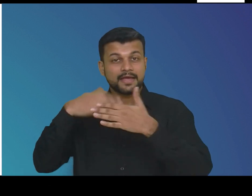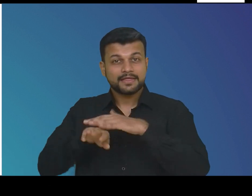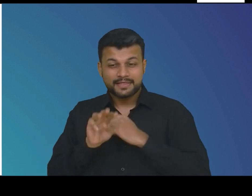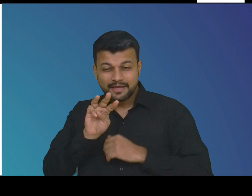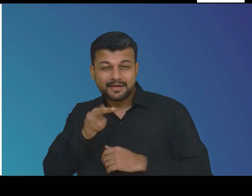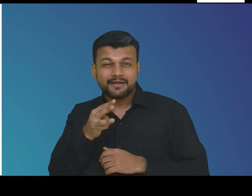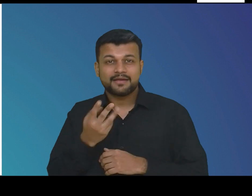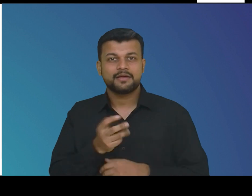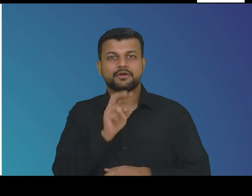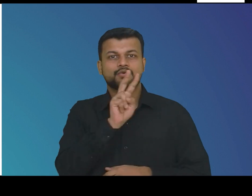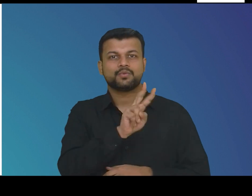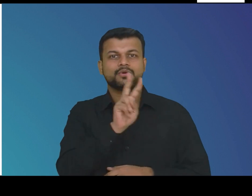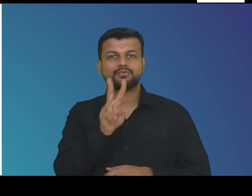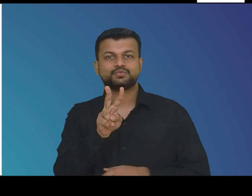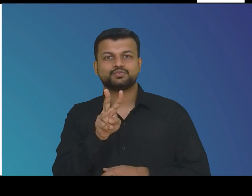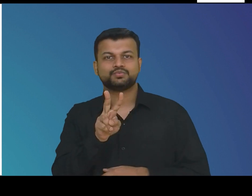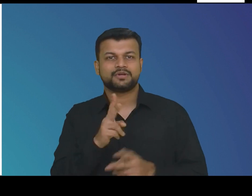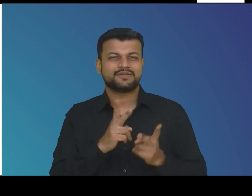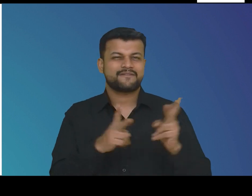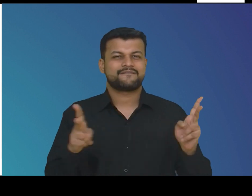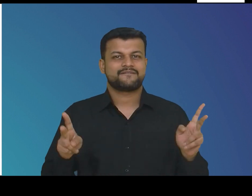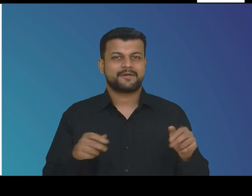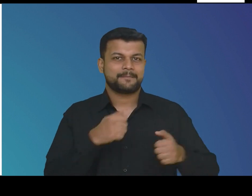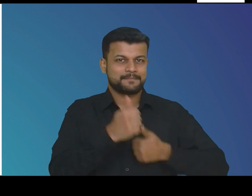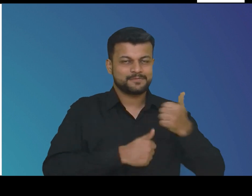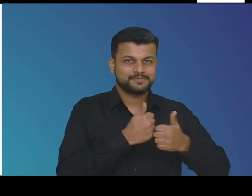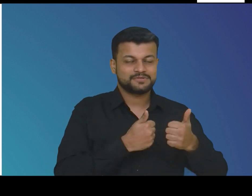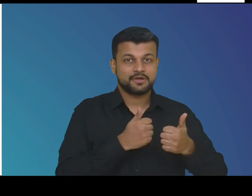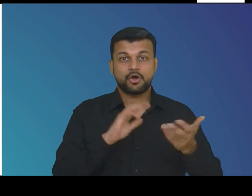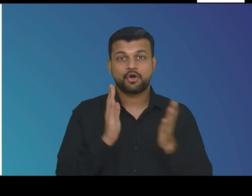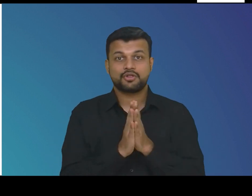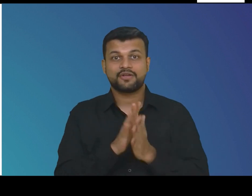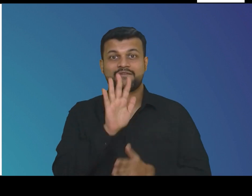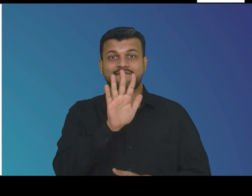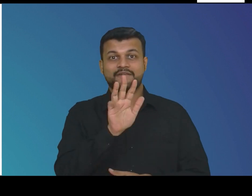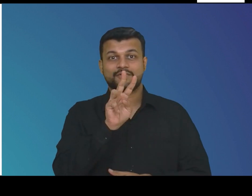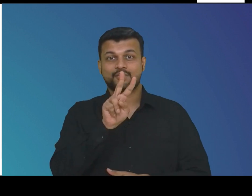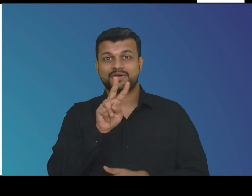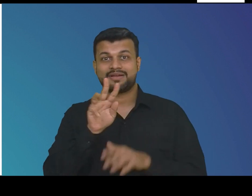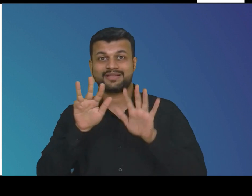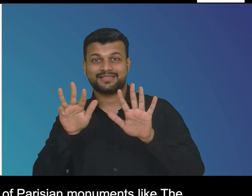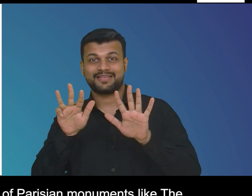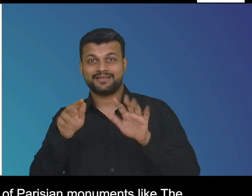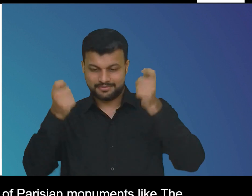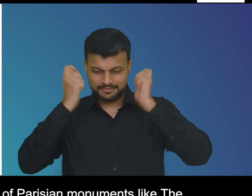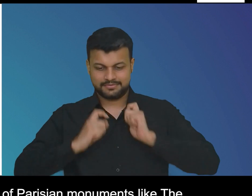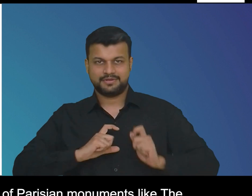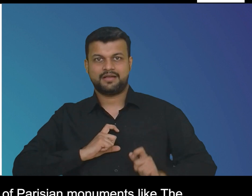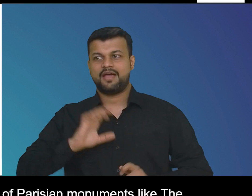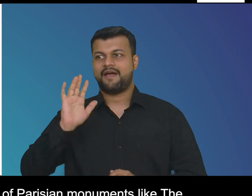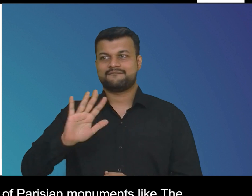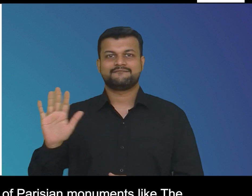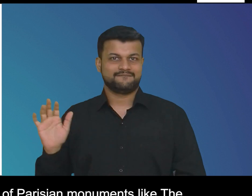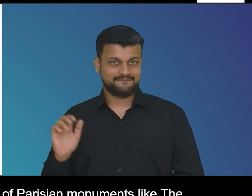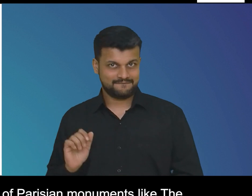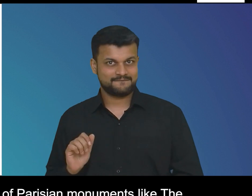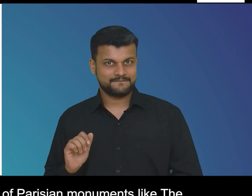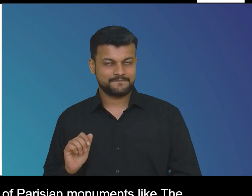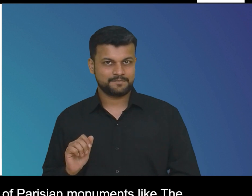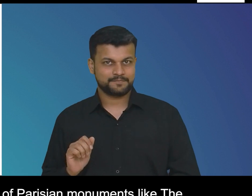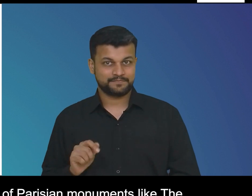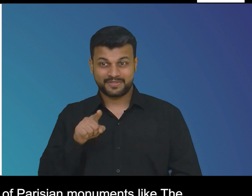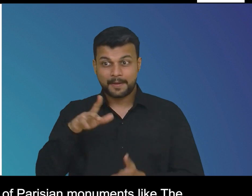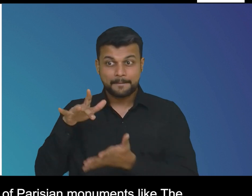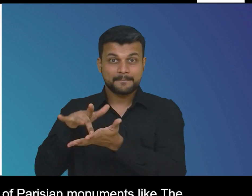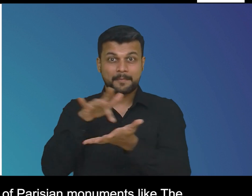with 22 sports and 549 medals to be won set against the iconic landmarks of